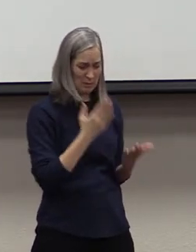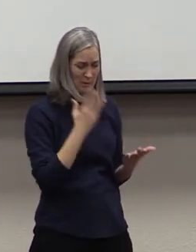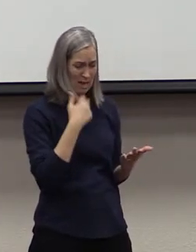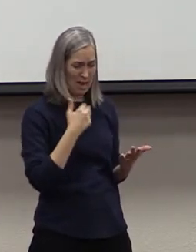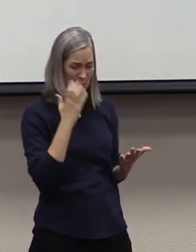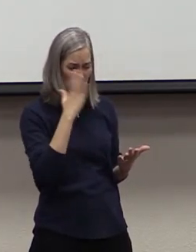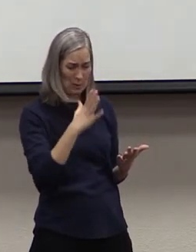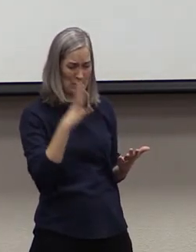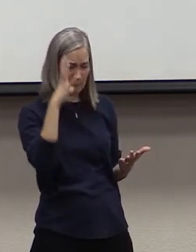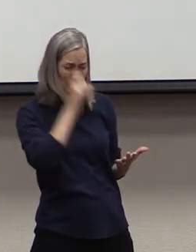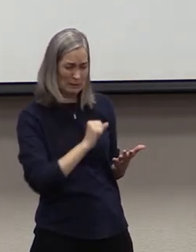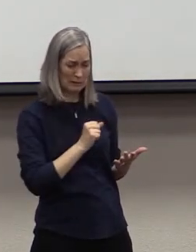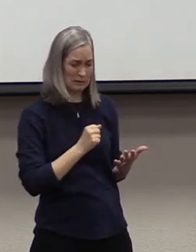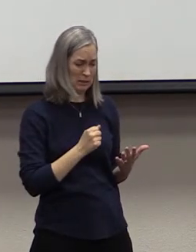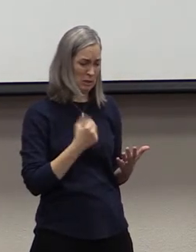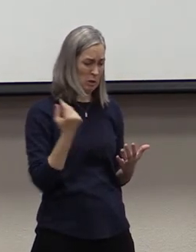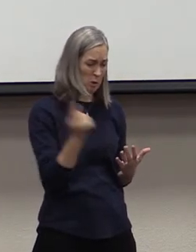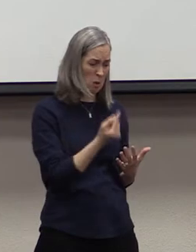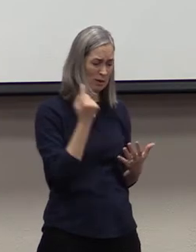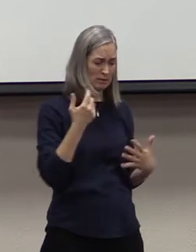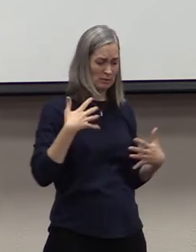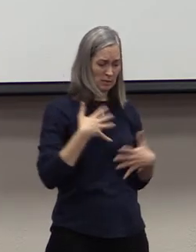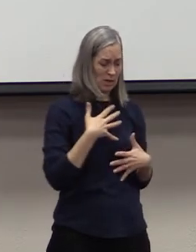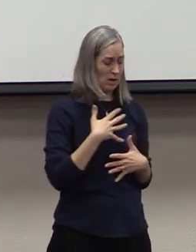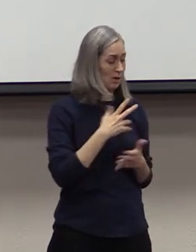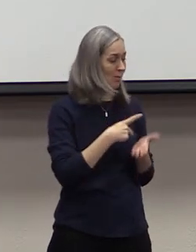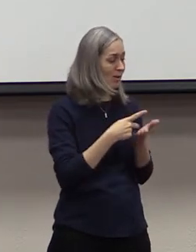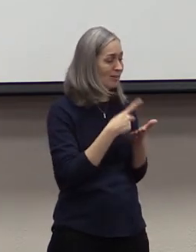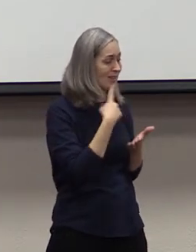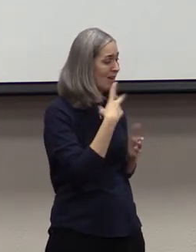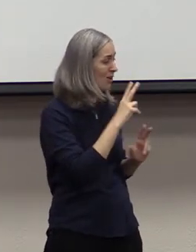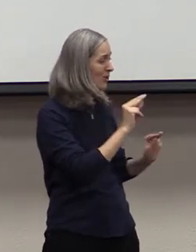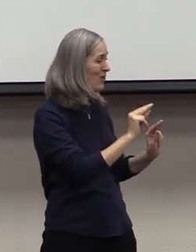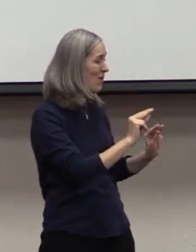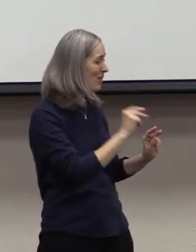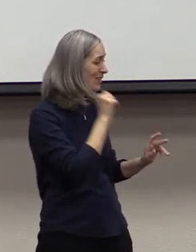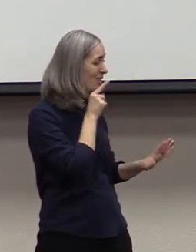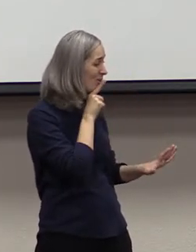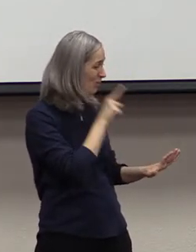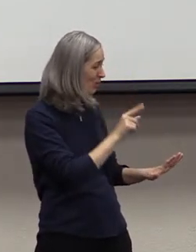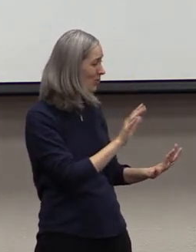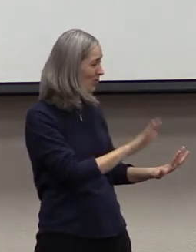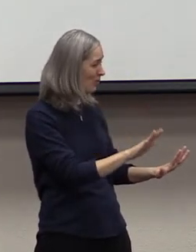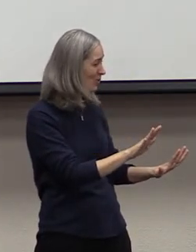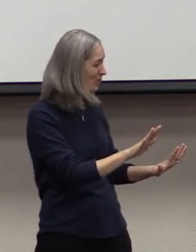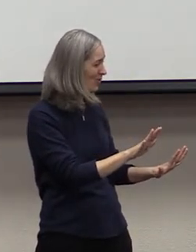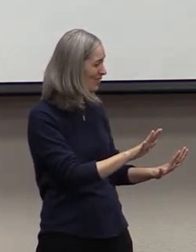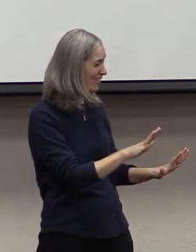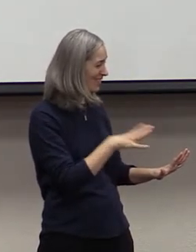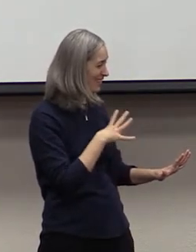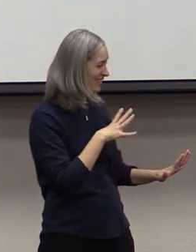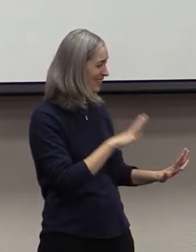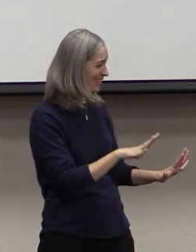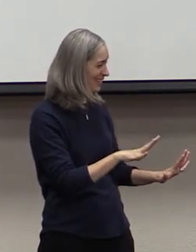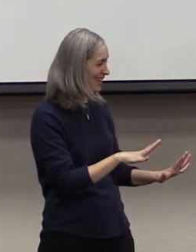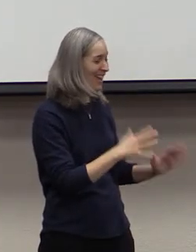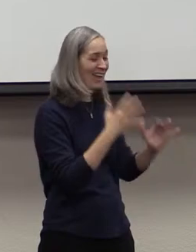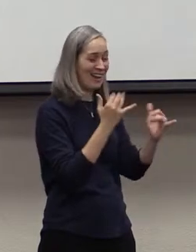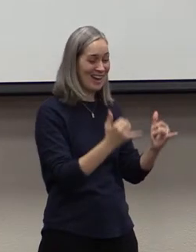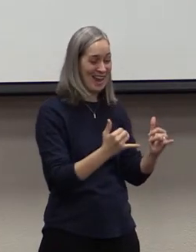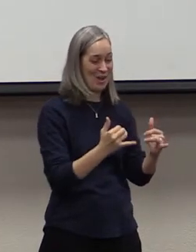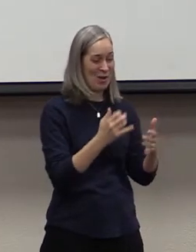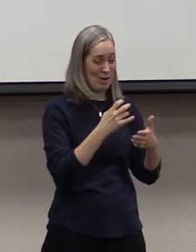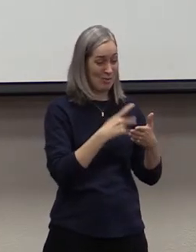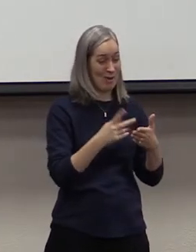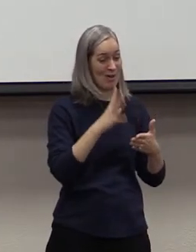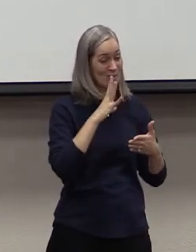they live in that constant state of fear. Paul says, that's not the case. Now, Paul turns, and he's going to address those couch